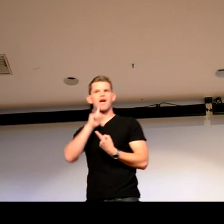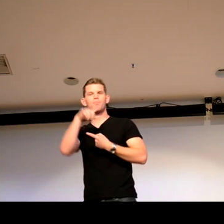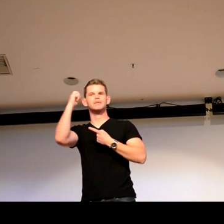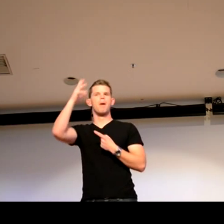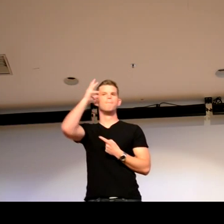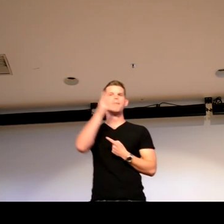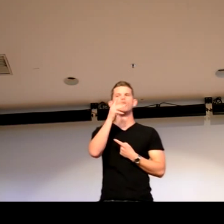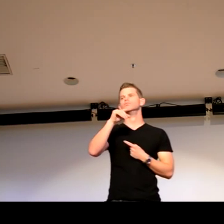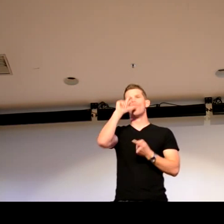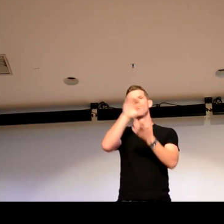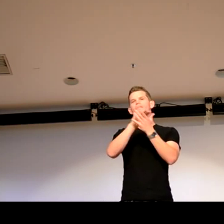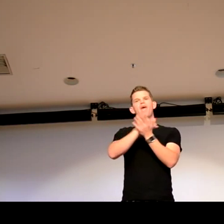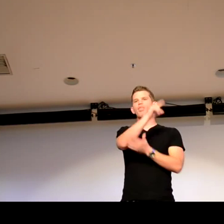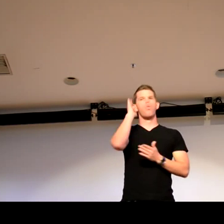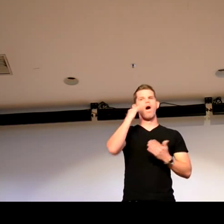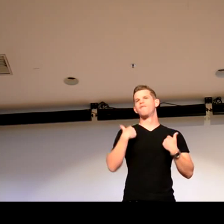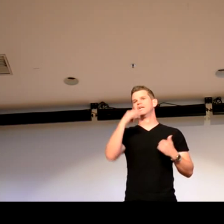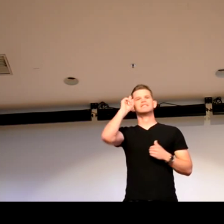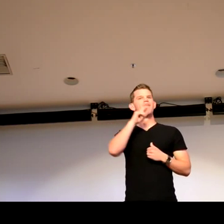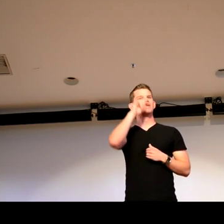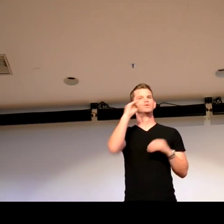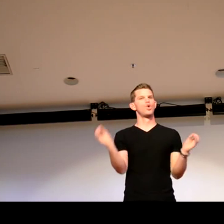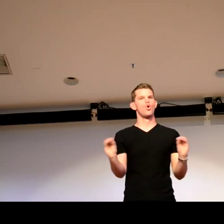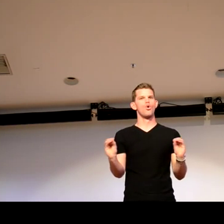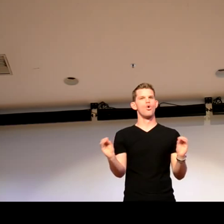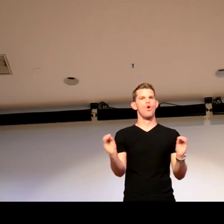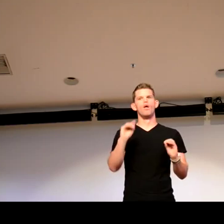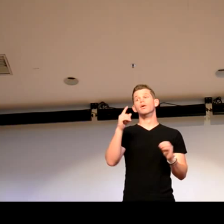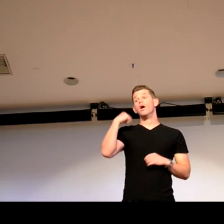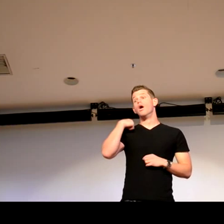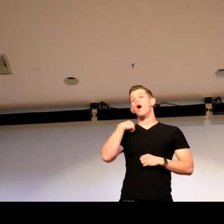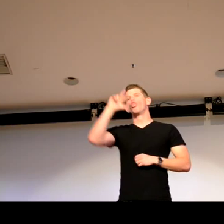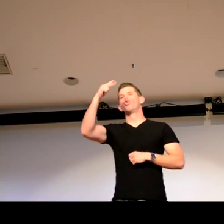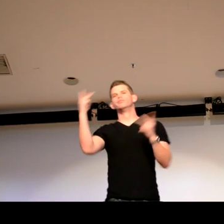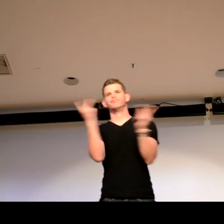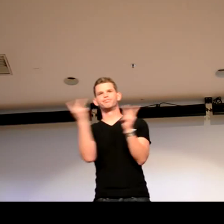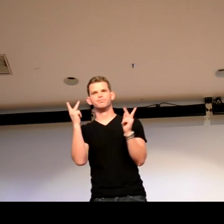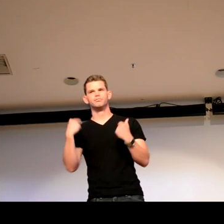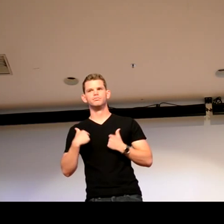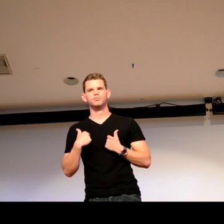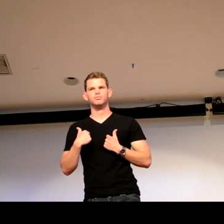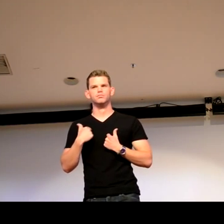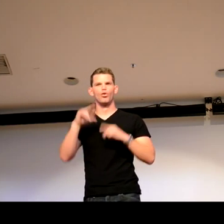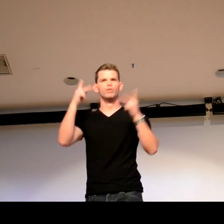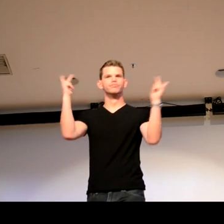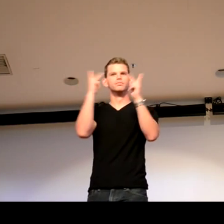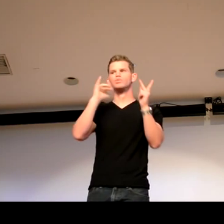so that people would understand more about what it's like to be deaf, and the fact that deaf people can do things, and,